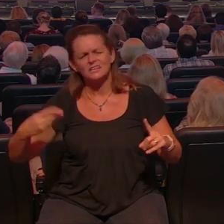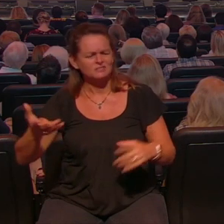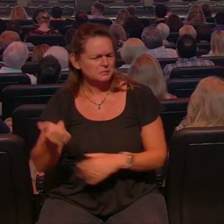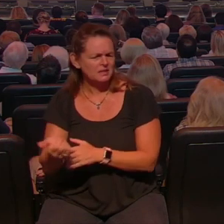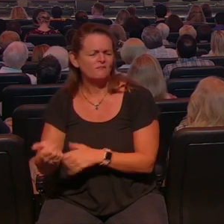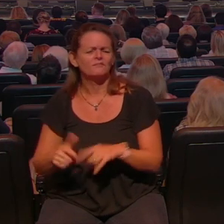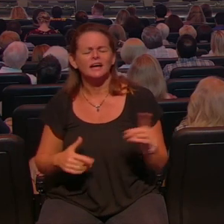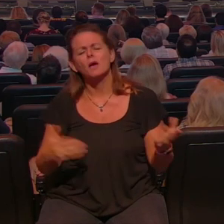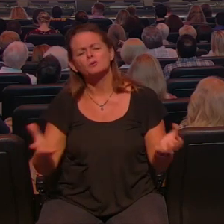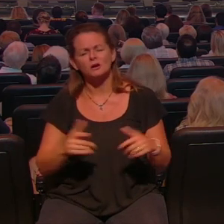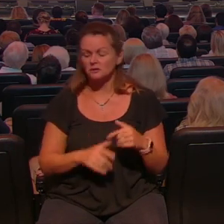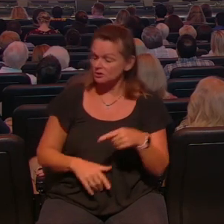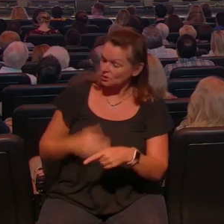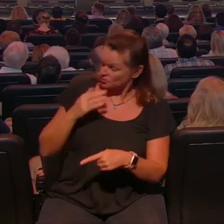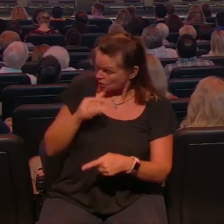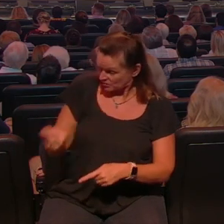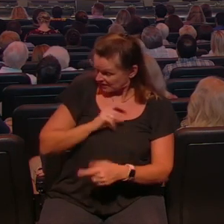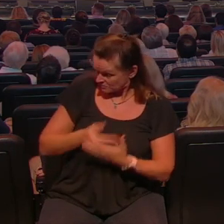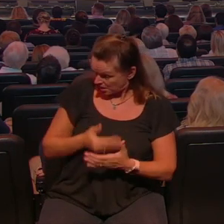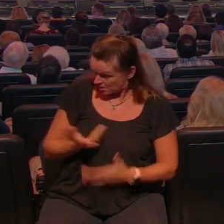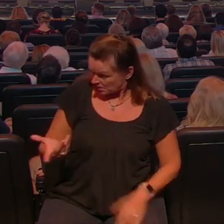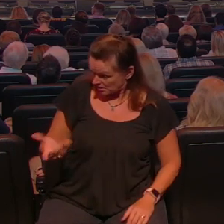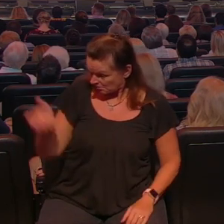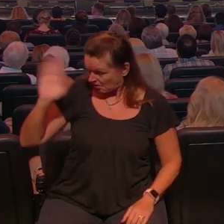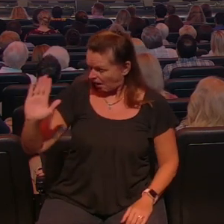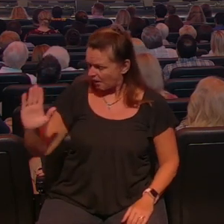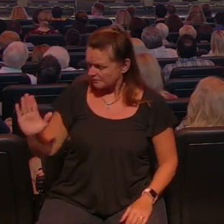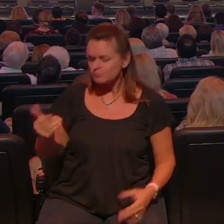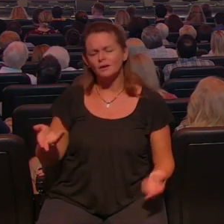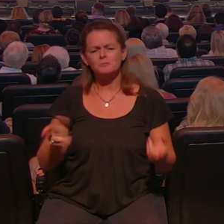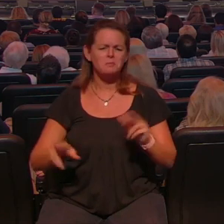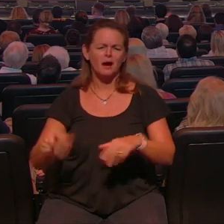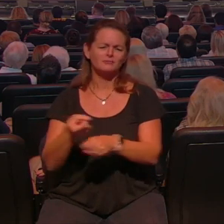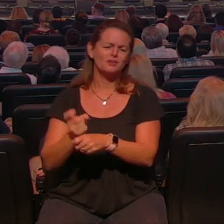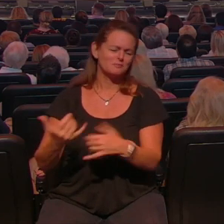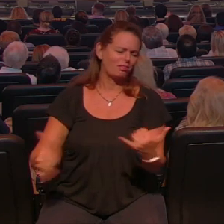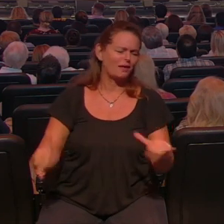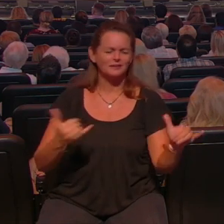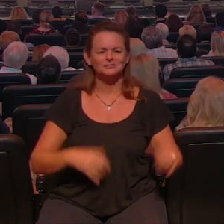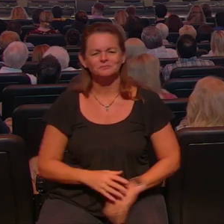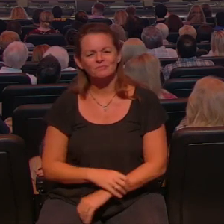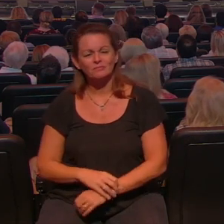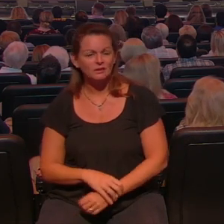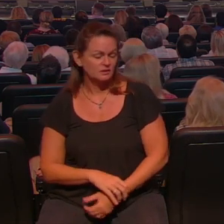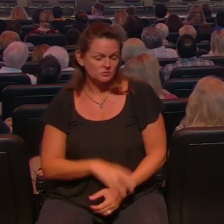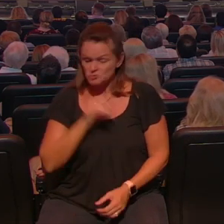uh you you don't provide for the church God provides and we were we were really joking around we're good friends and uh I said we you know we don't need your your money